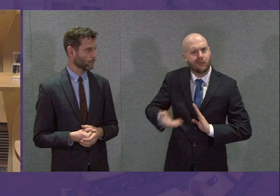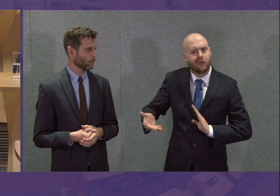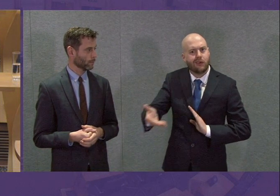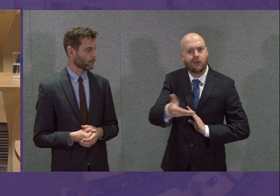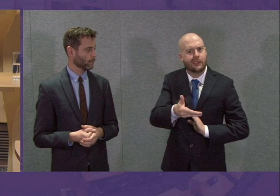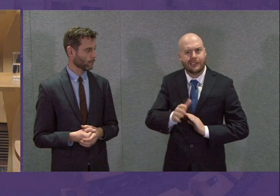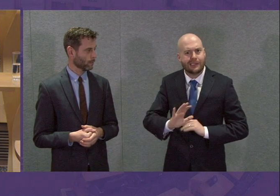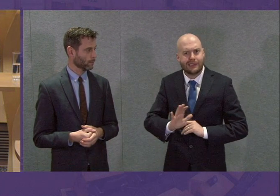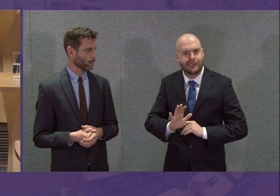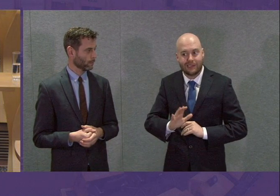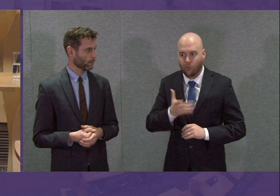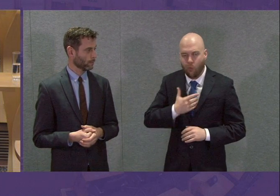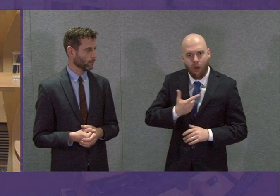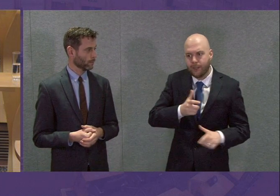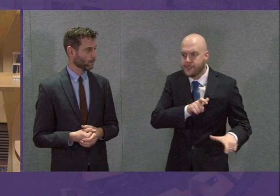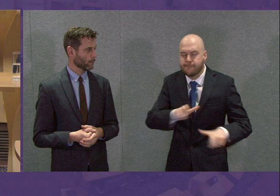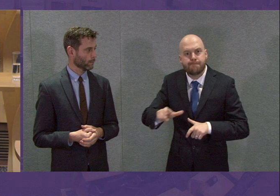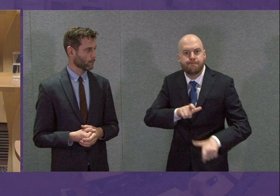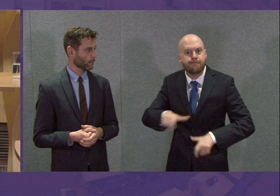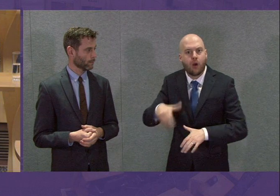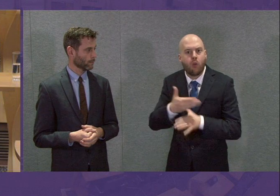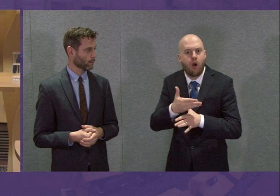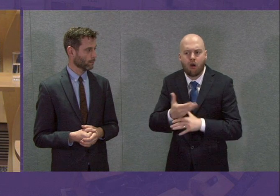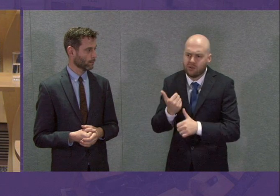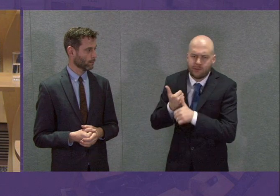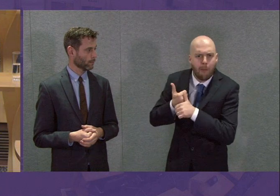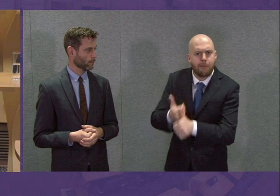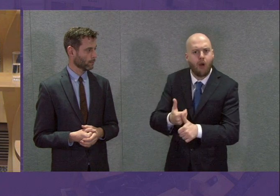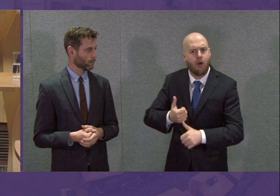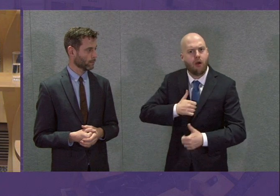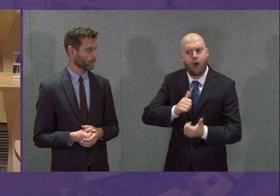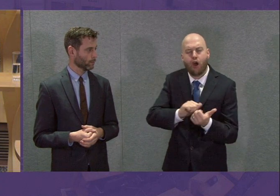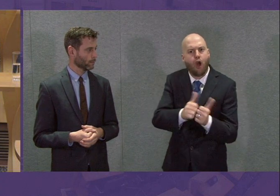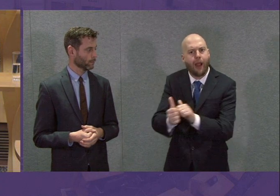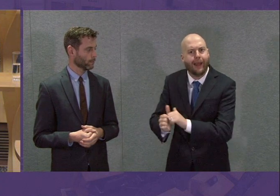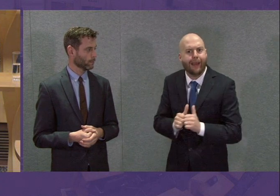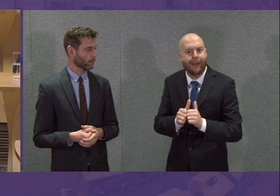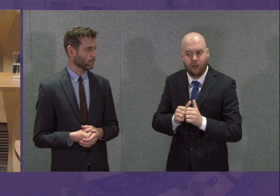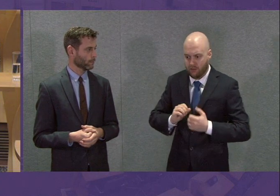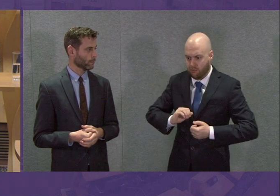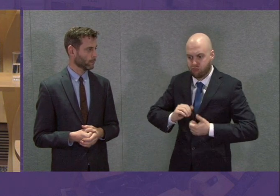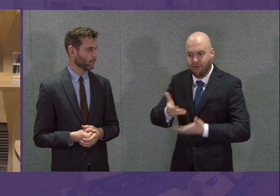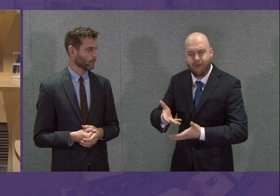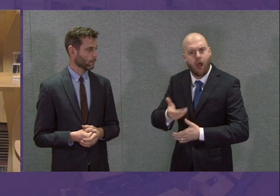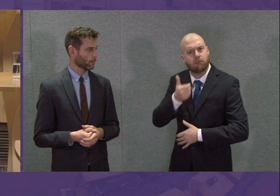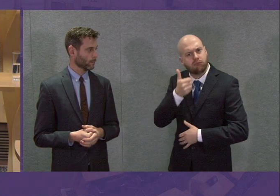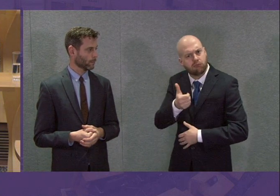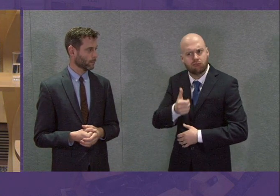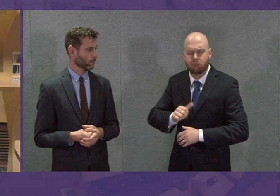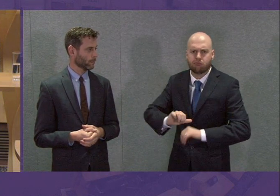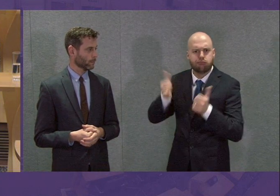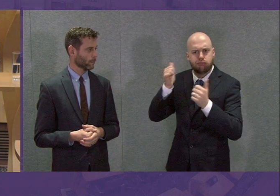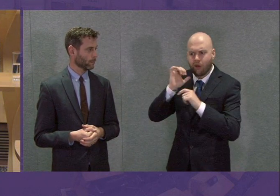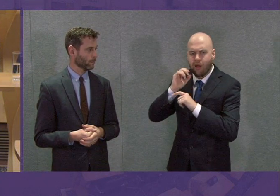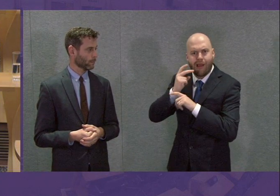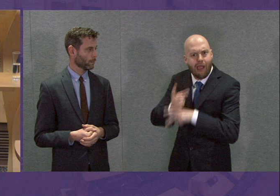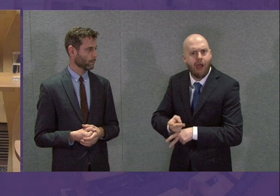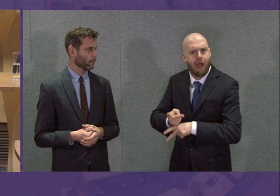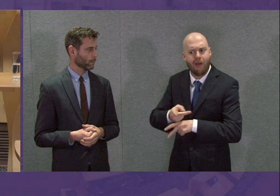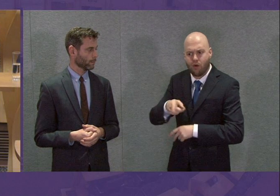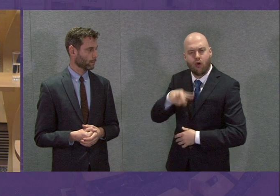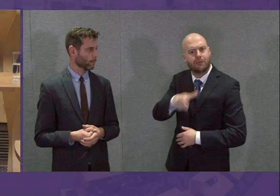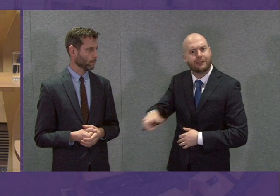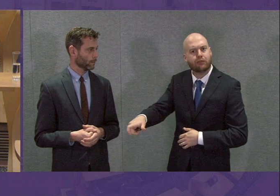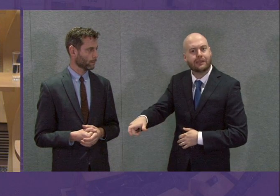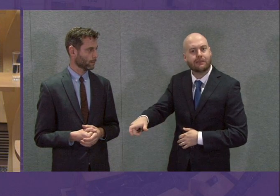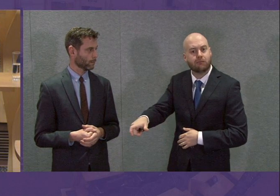continue to work to support their colleagues and provide essential care for patients if all they have is a cold or if